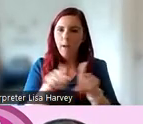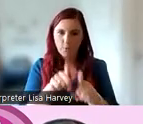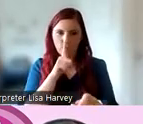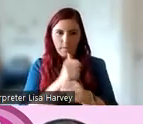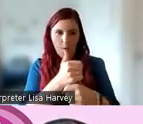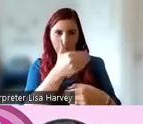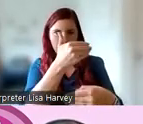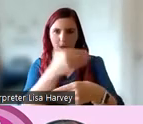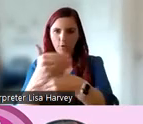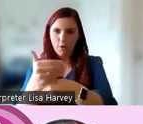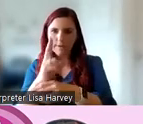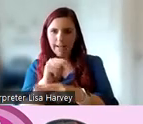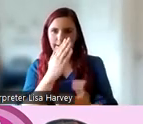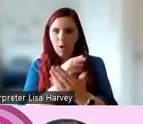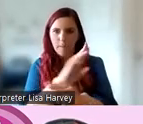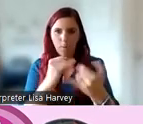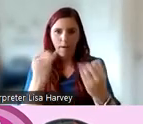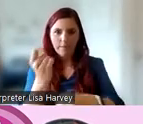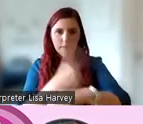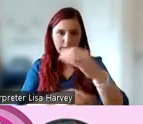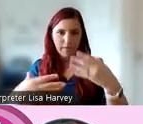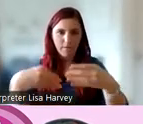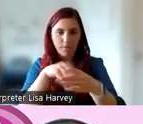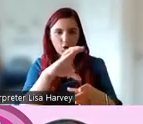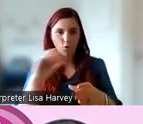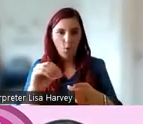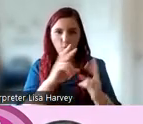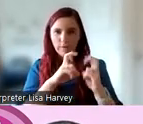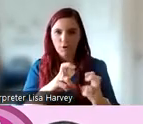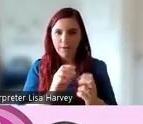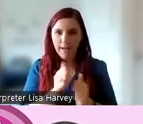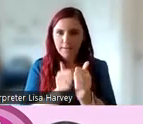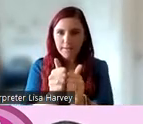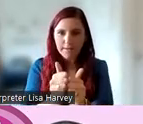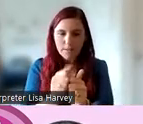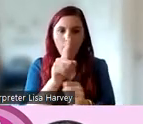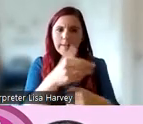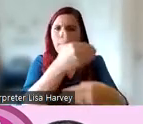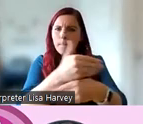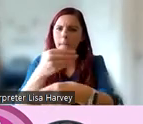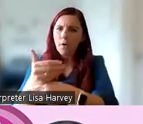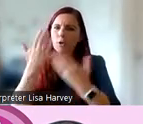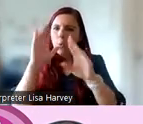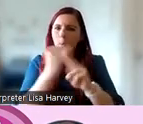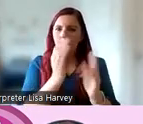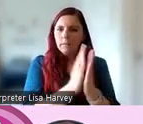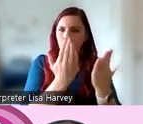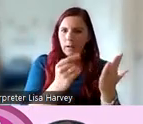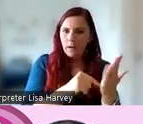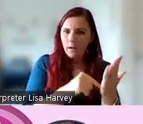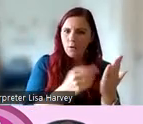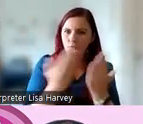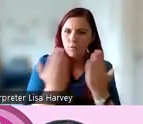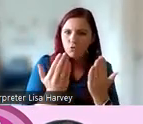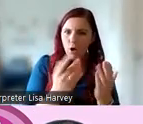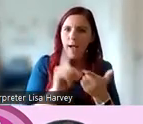prevent people with disabilities from getting involved in co-research activities. So again, these are barriers that are highlighted in the literature and were